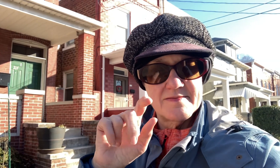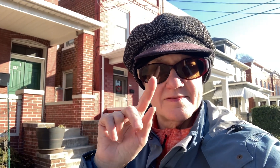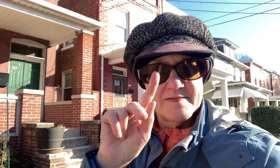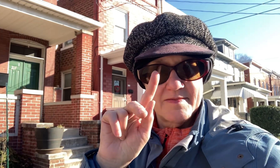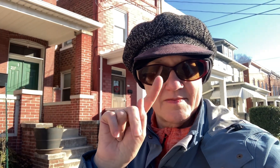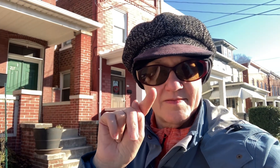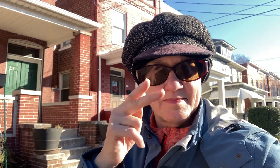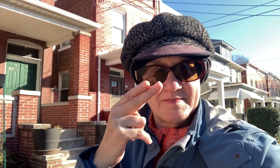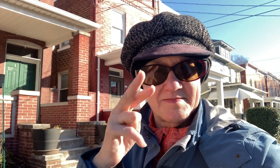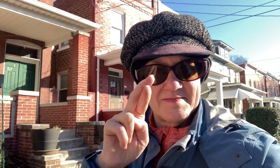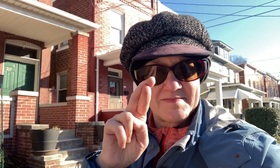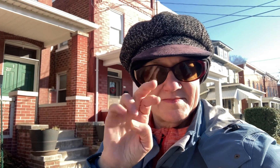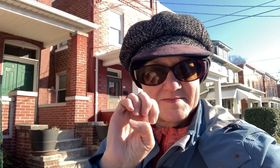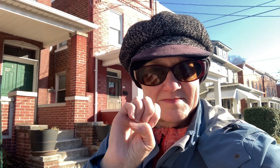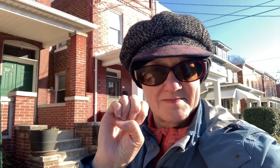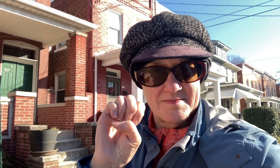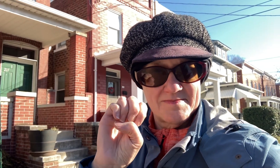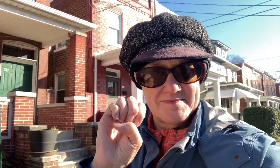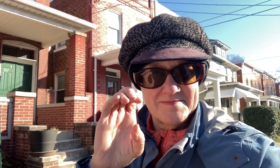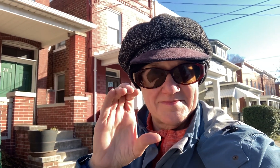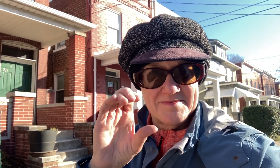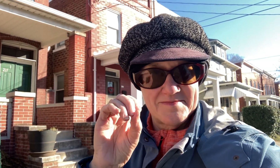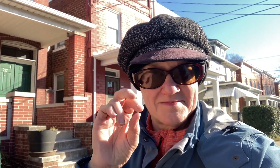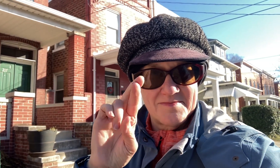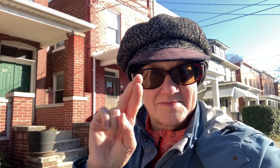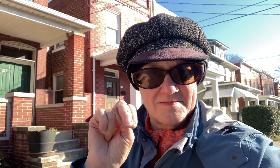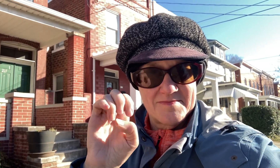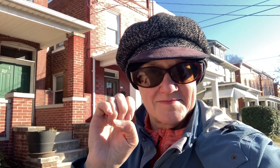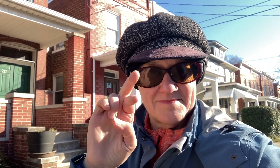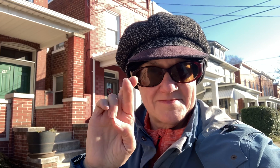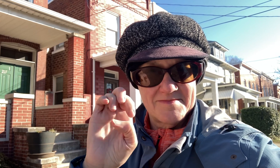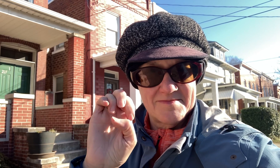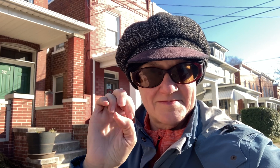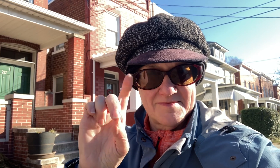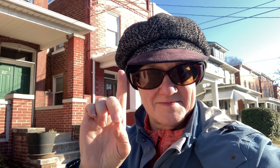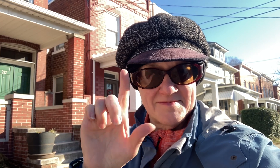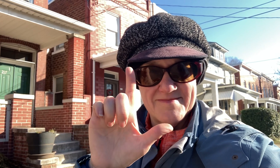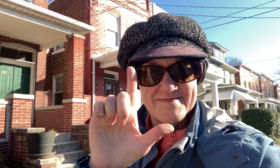a three cornered leek